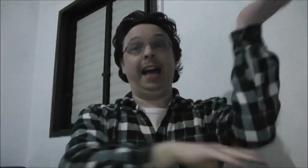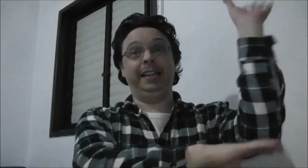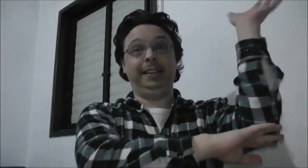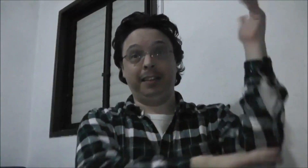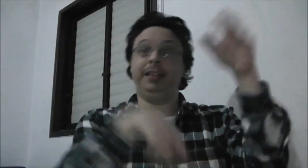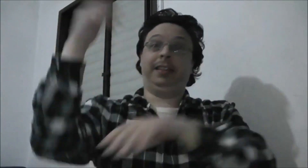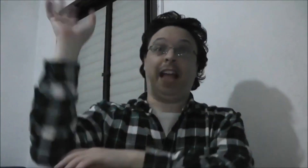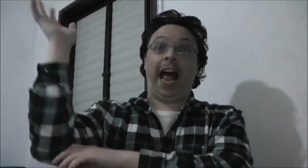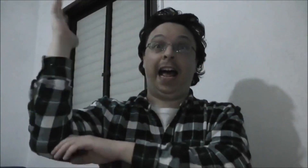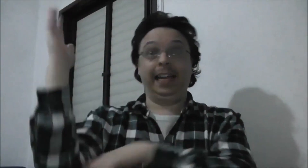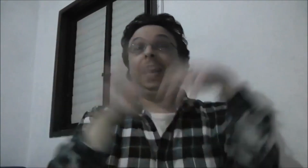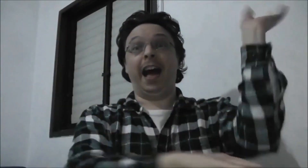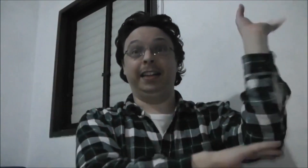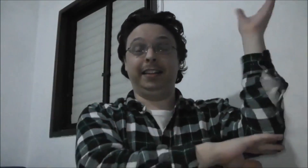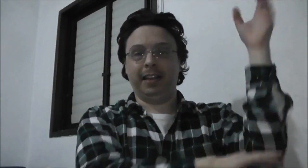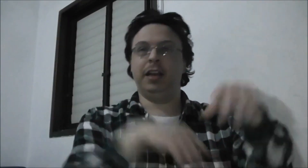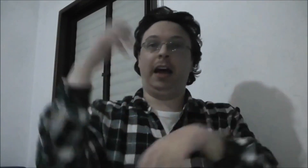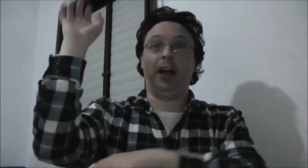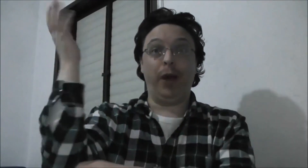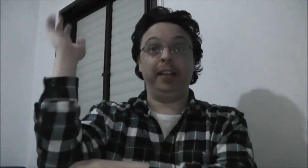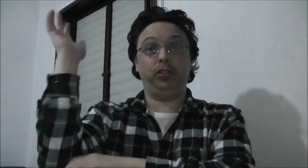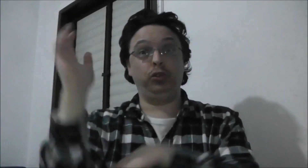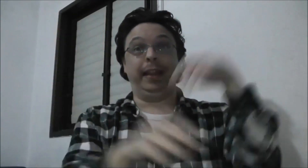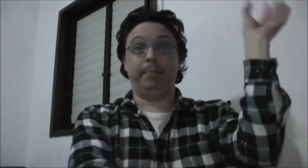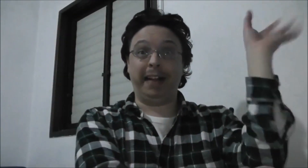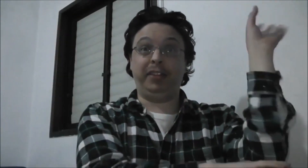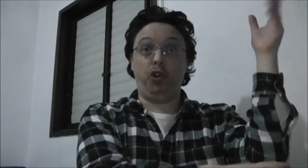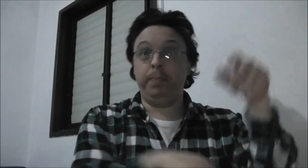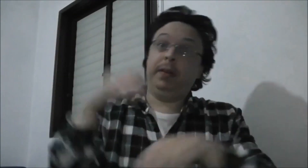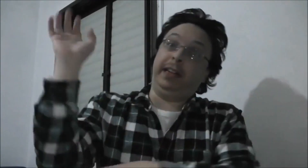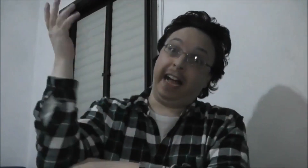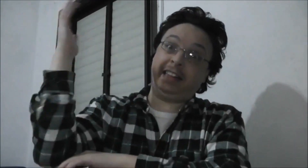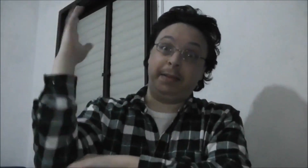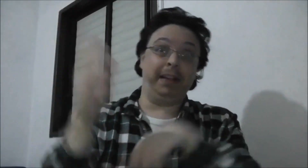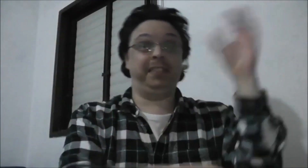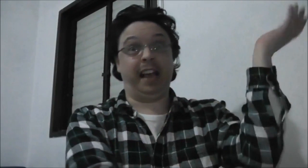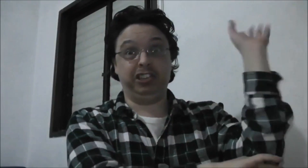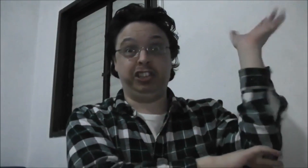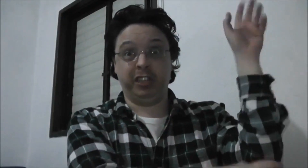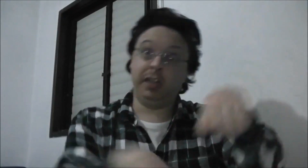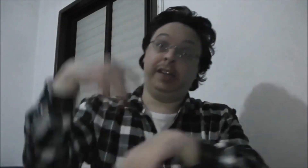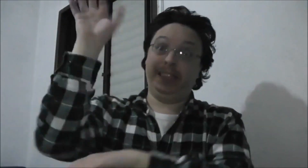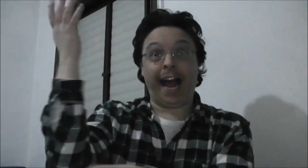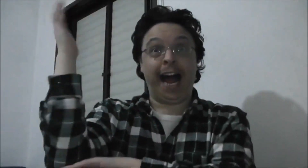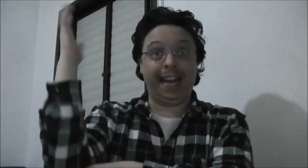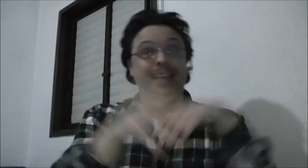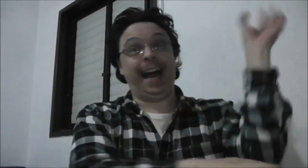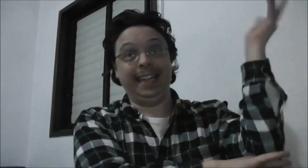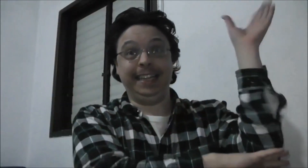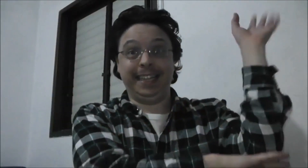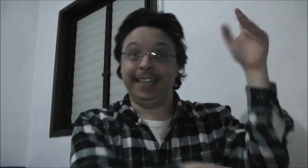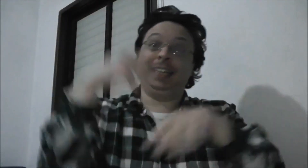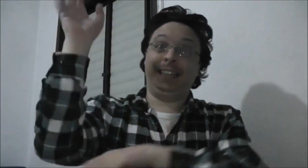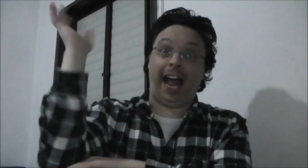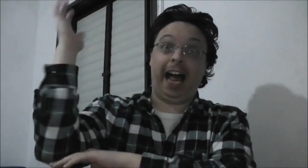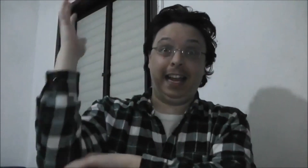Thailand, Thailand. I went to the bathroom, got a massage. Thailand, Thailand.